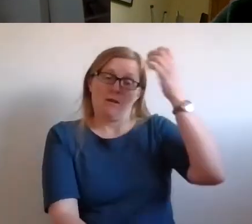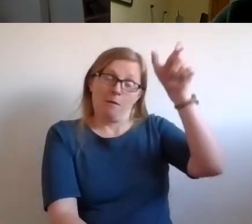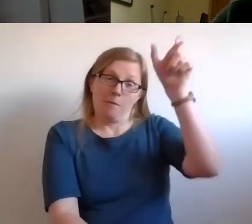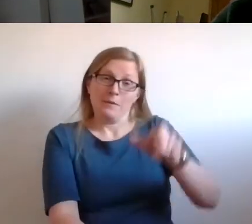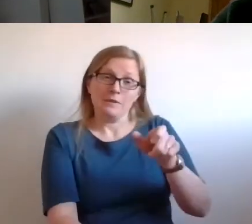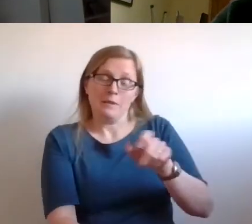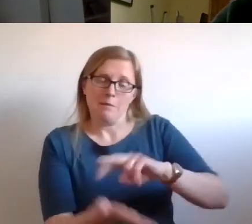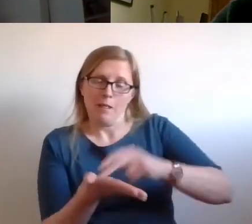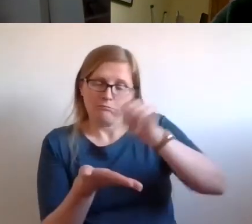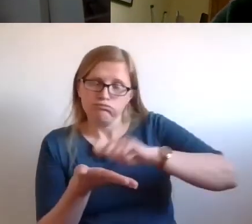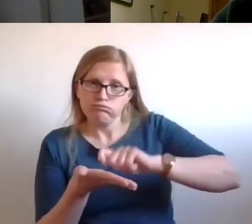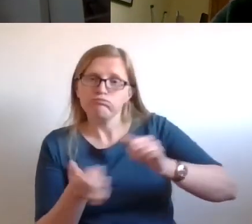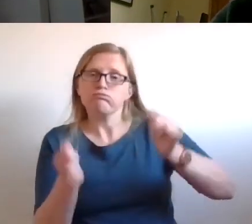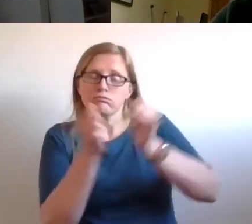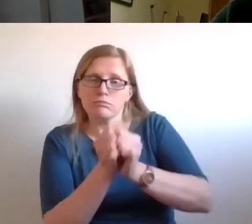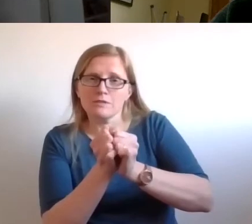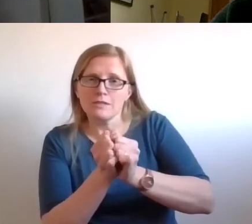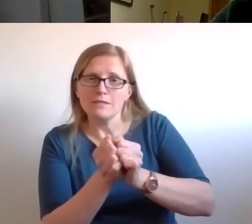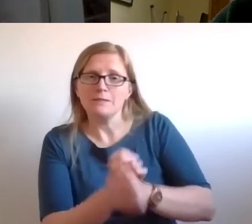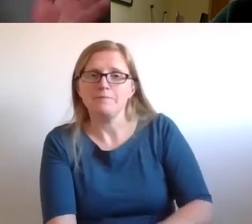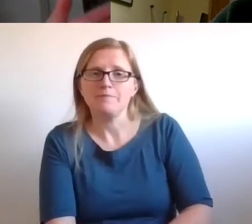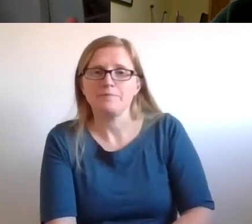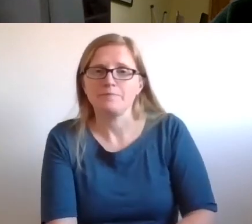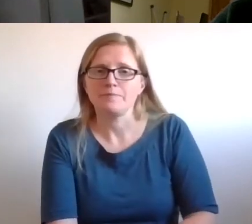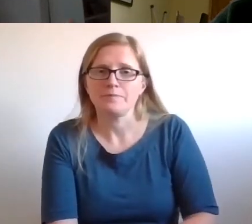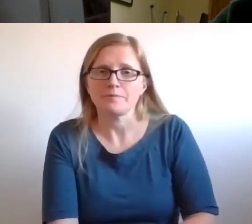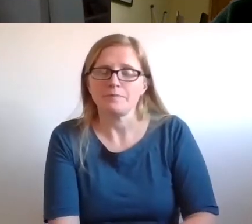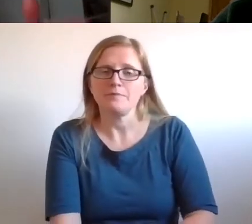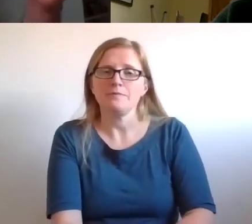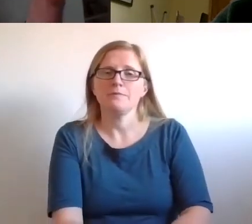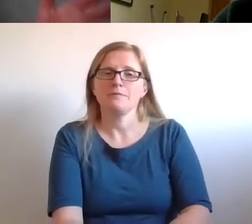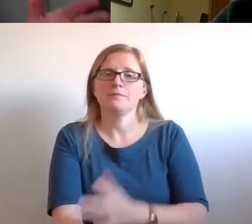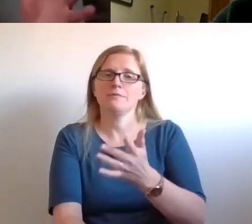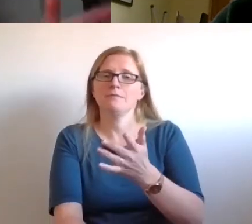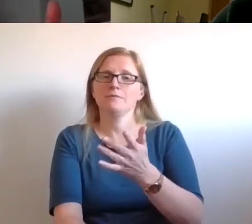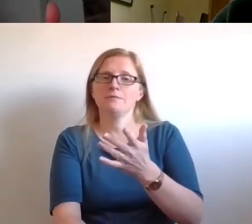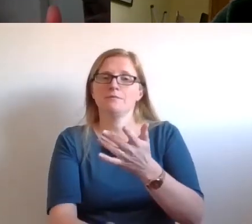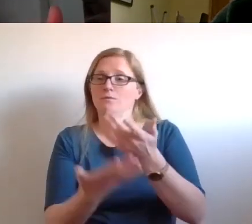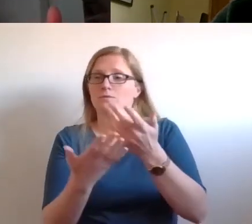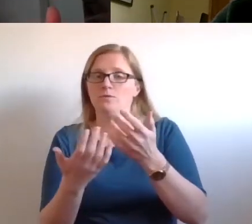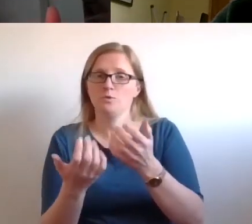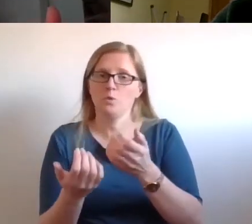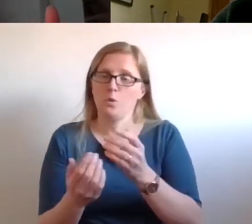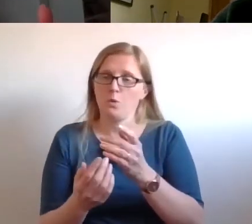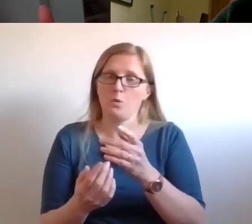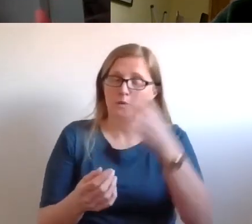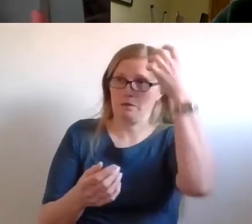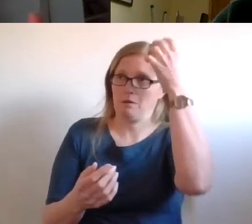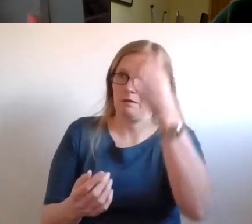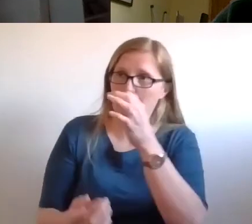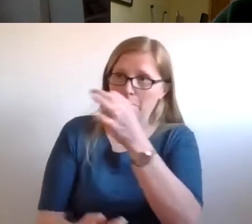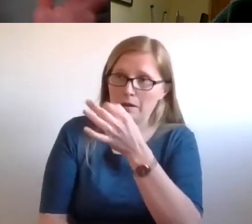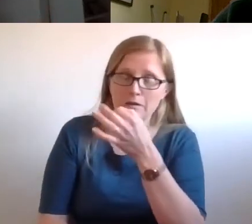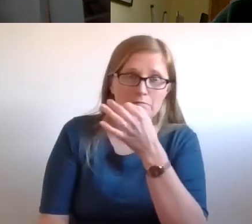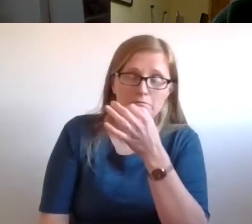was briefed by his officials to say, because he'd asked them how many survivors are there, you know, what is the size of the budget that we're going to have to find